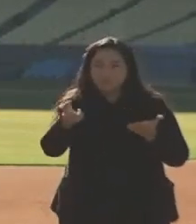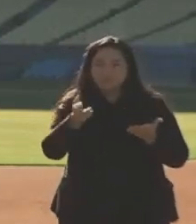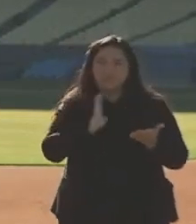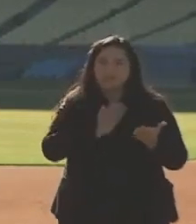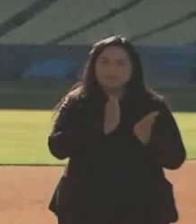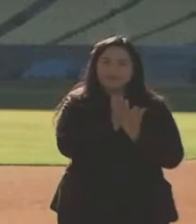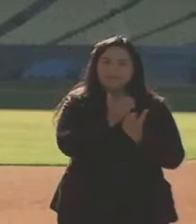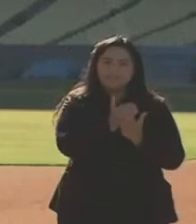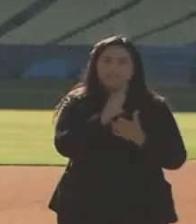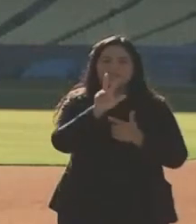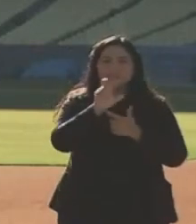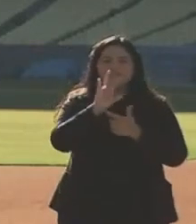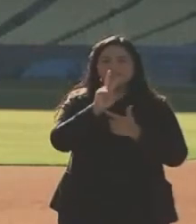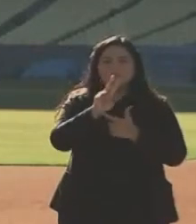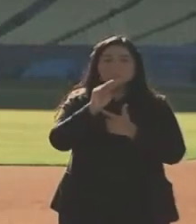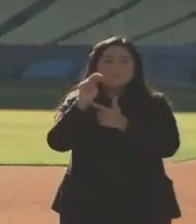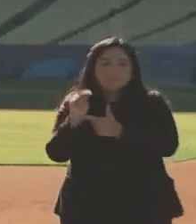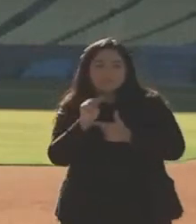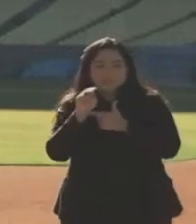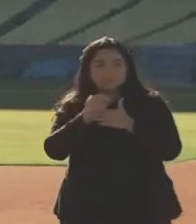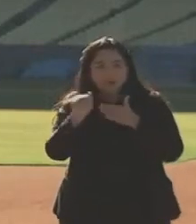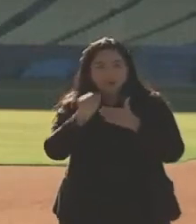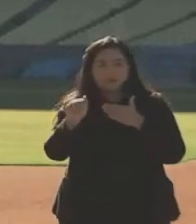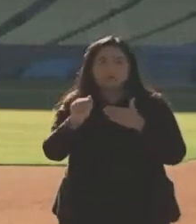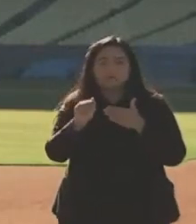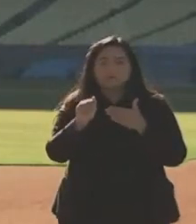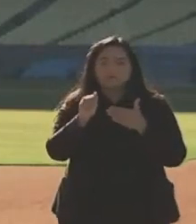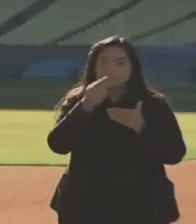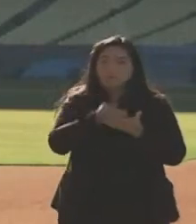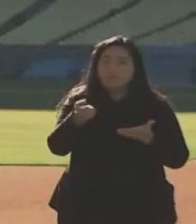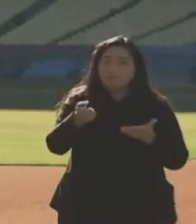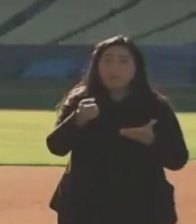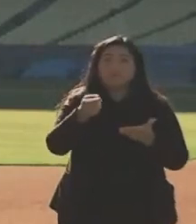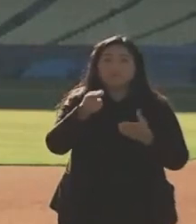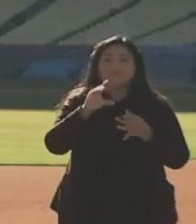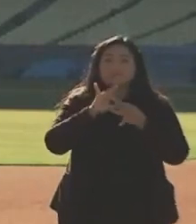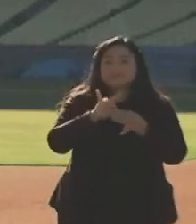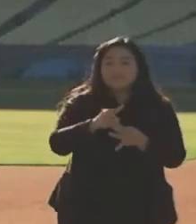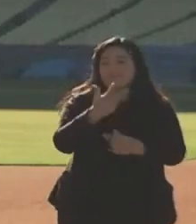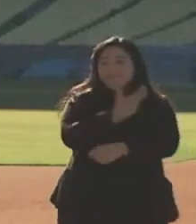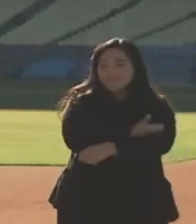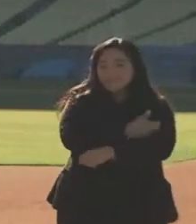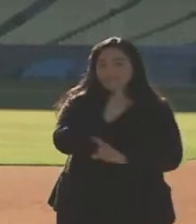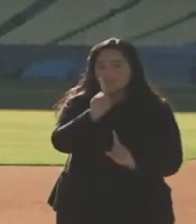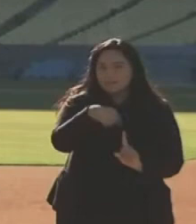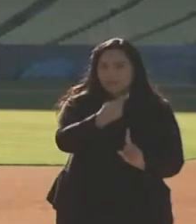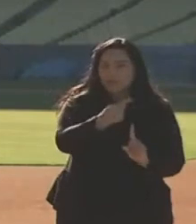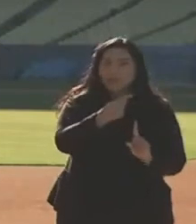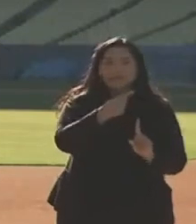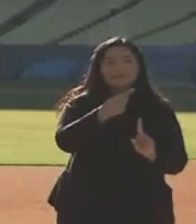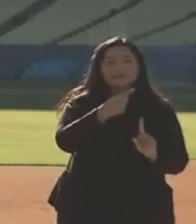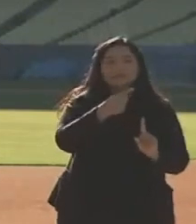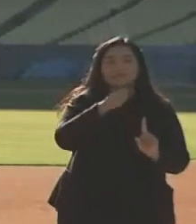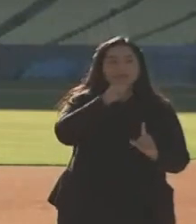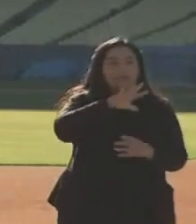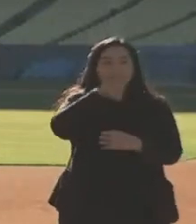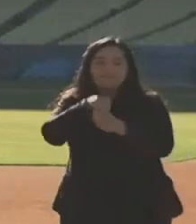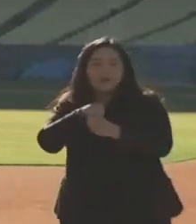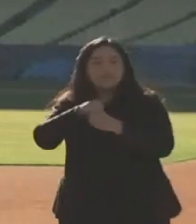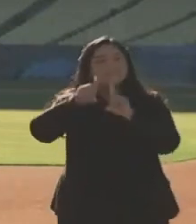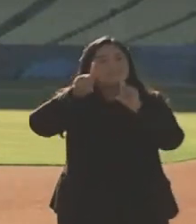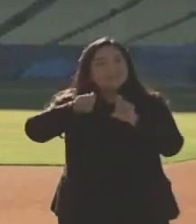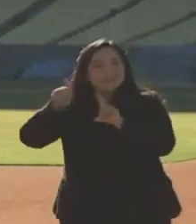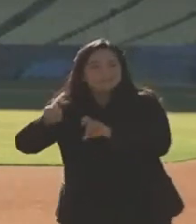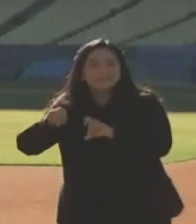$372 million additional resources just for vaccinations. That's not part of the testing and tracing program.